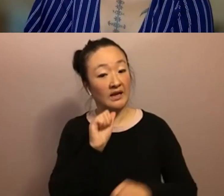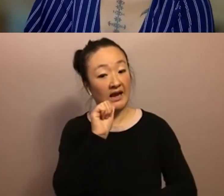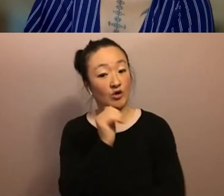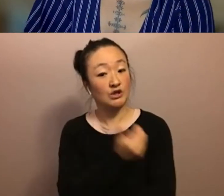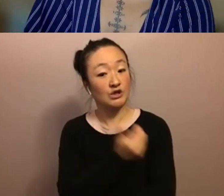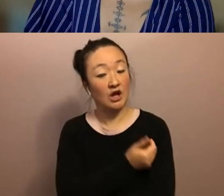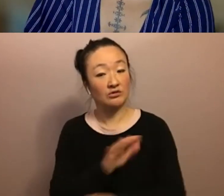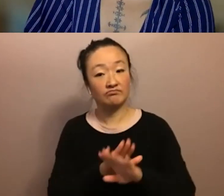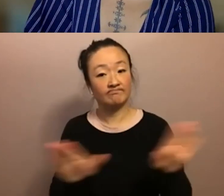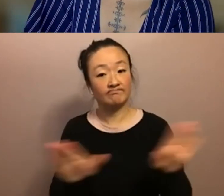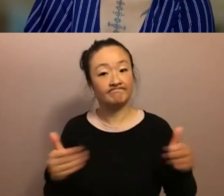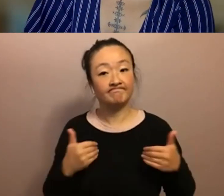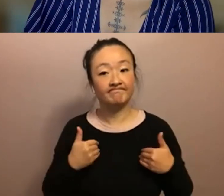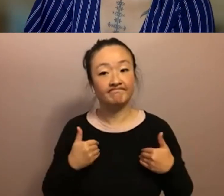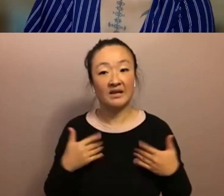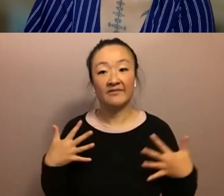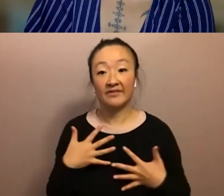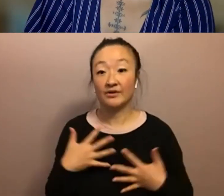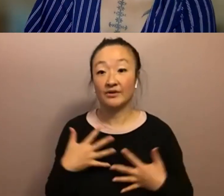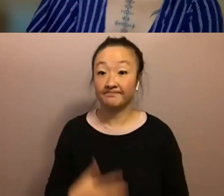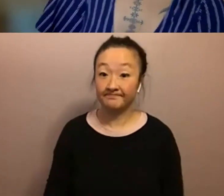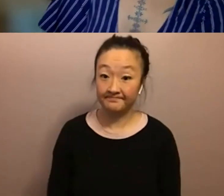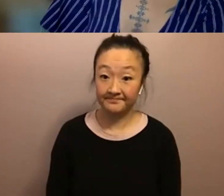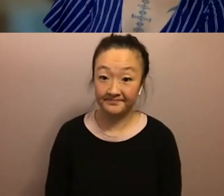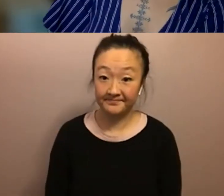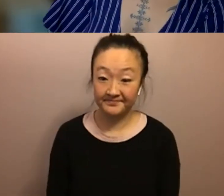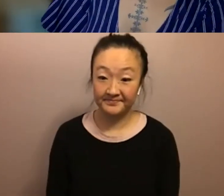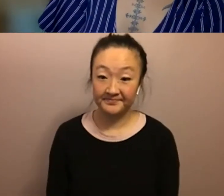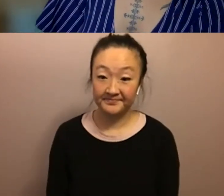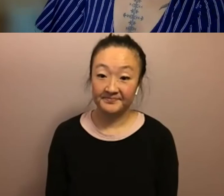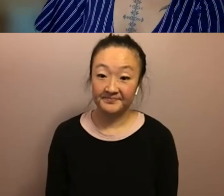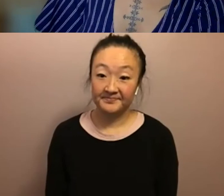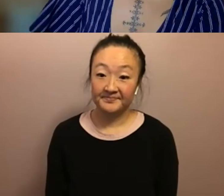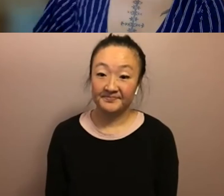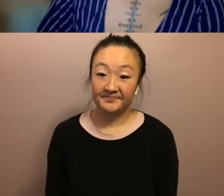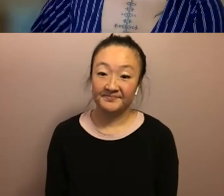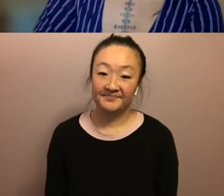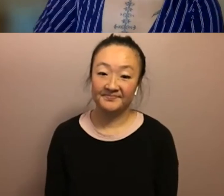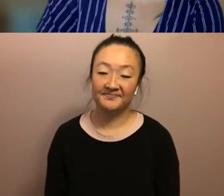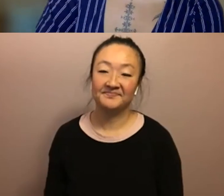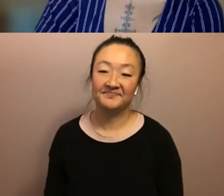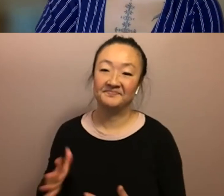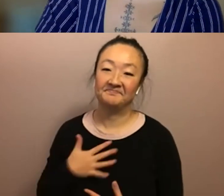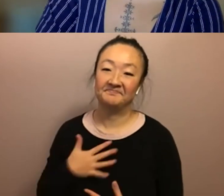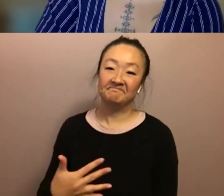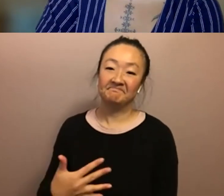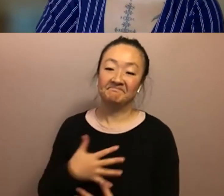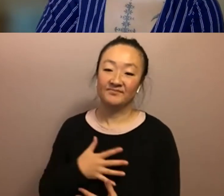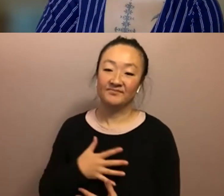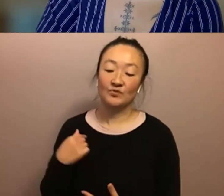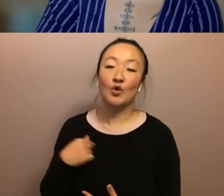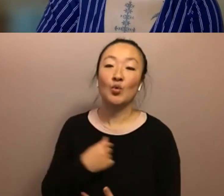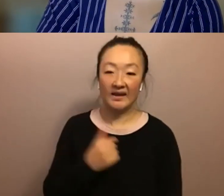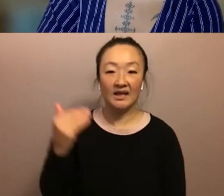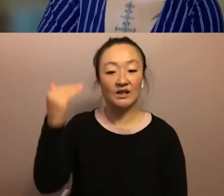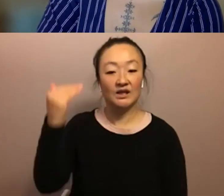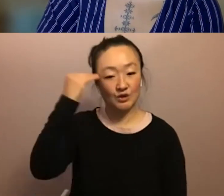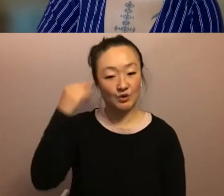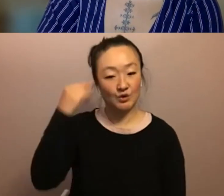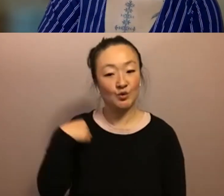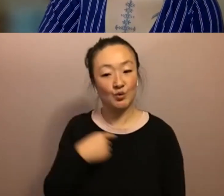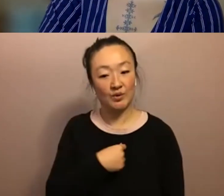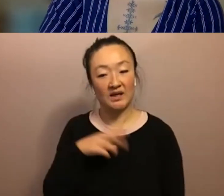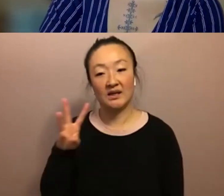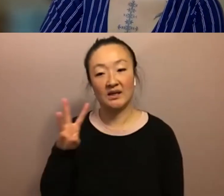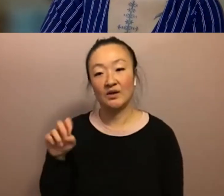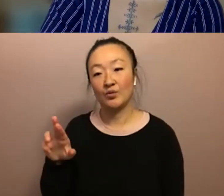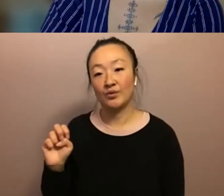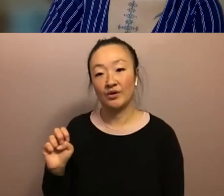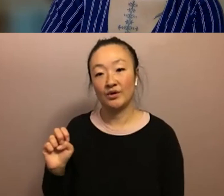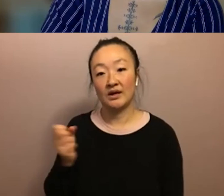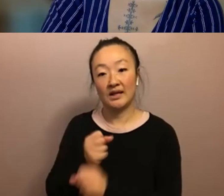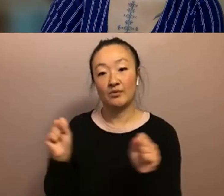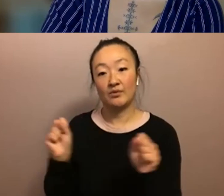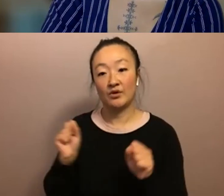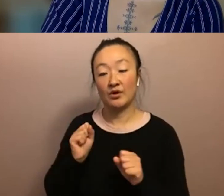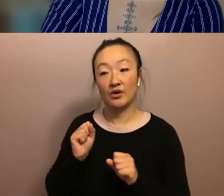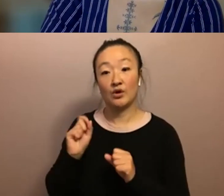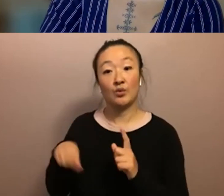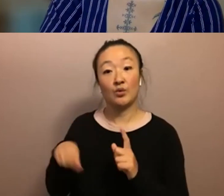thank